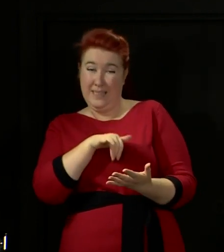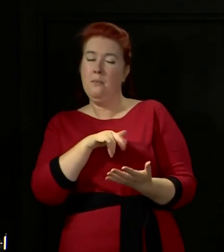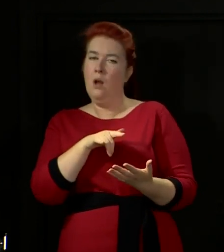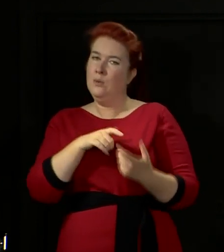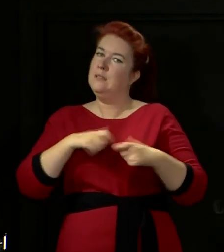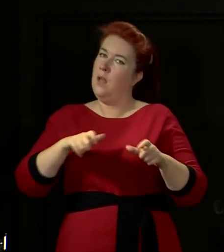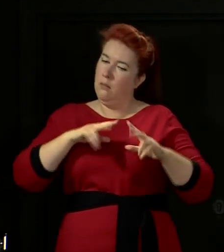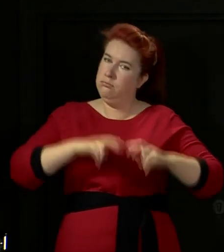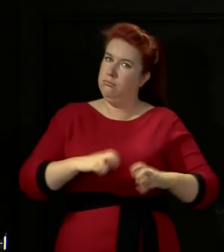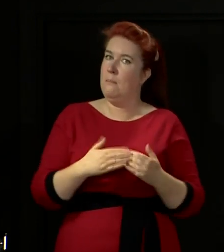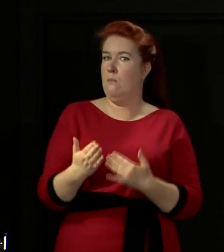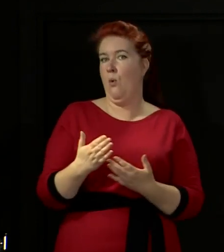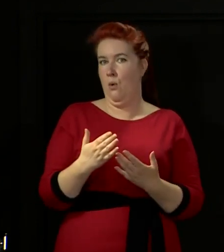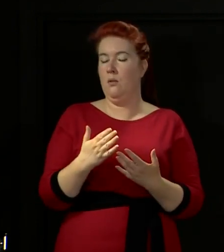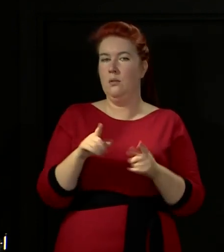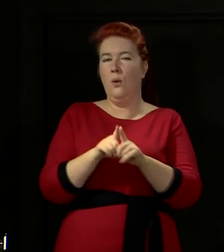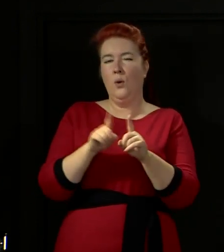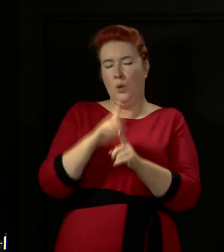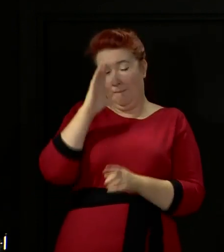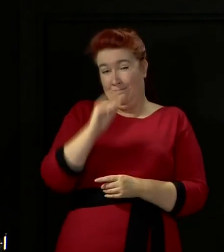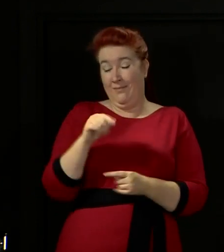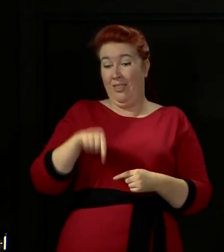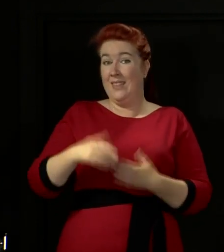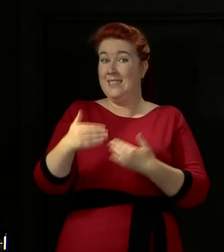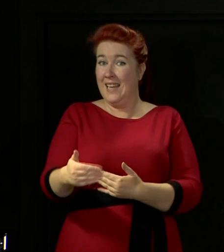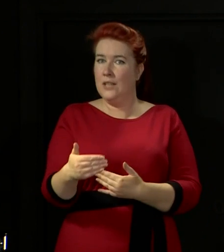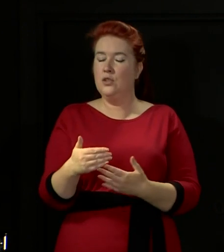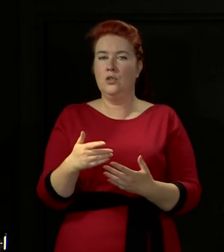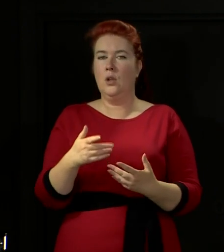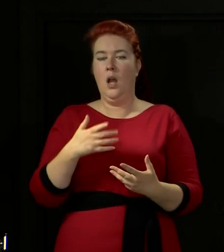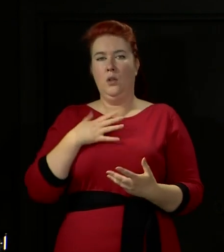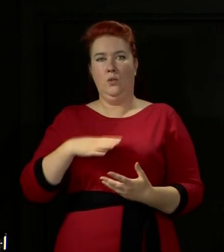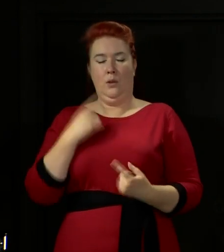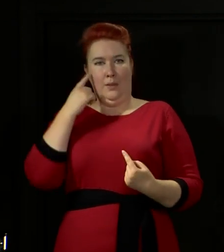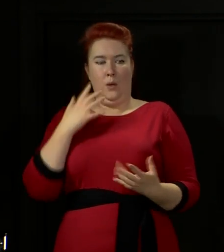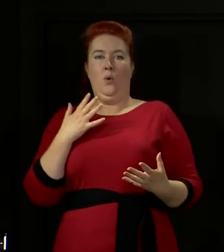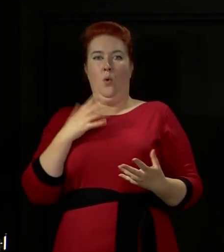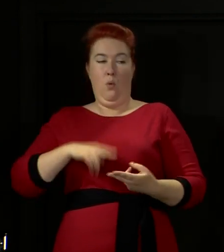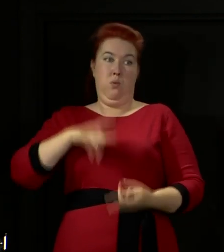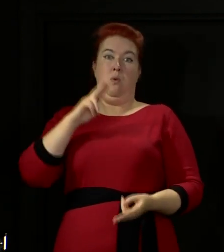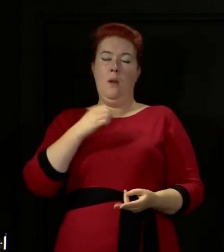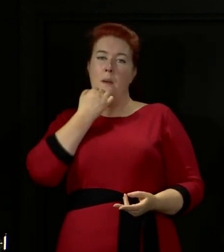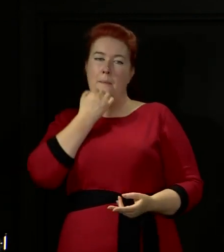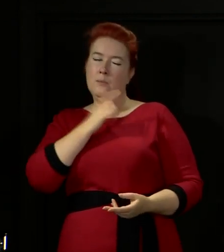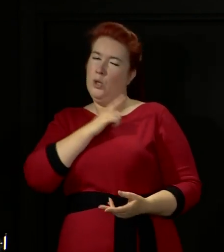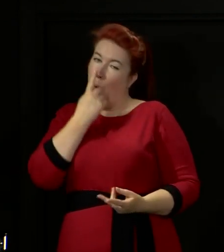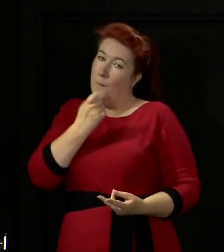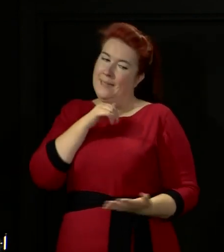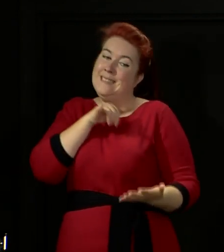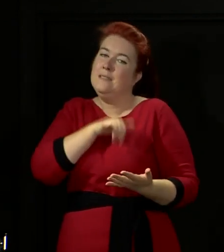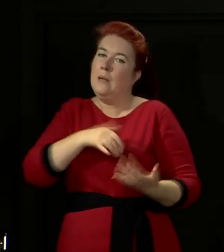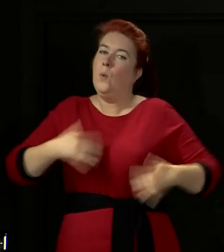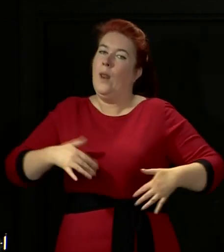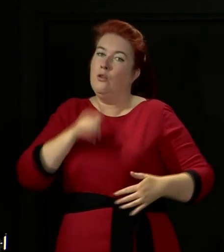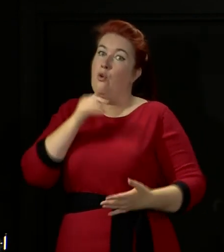seen these figures today, but also to say to you at this stage, I'd caution against having any undue concern about the hospital figure that